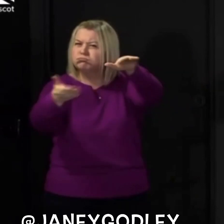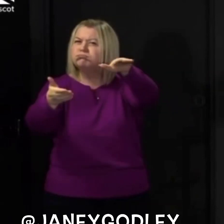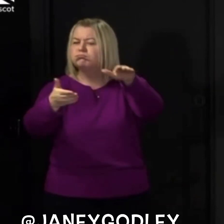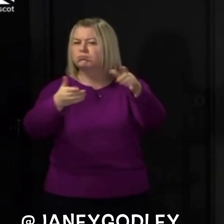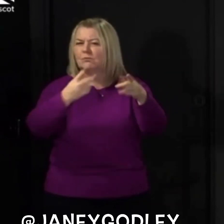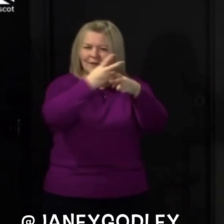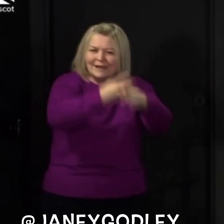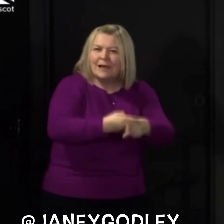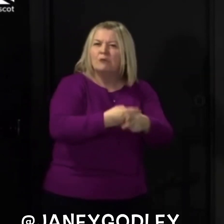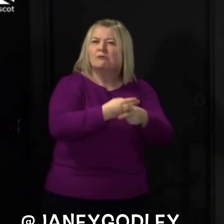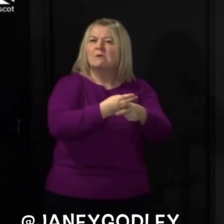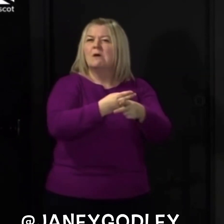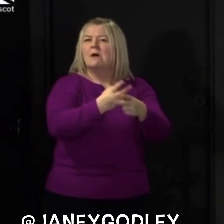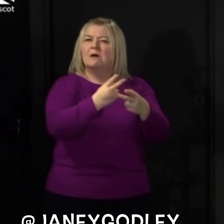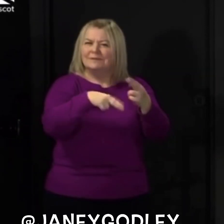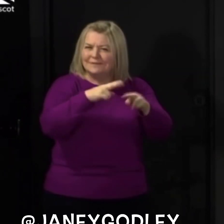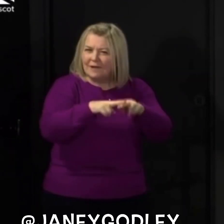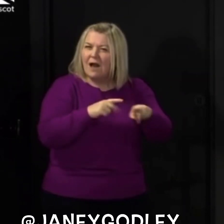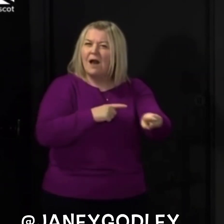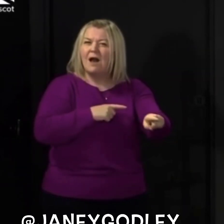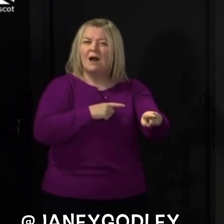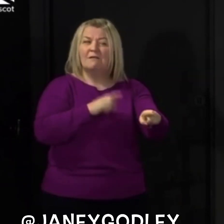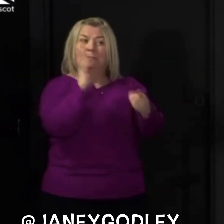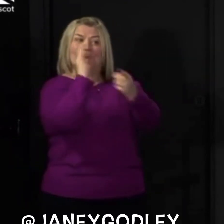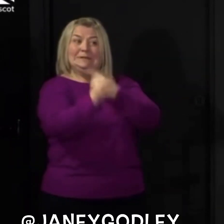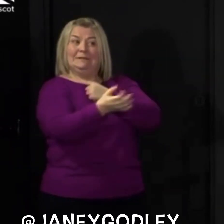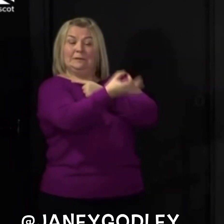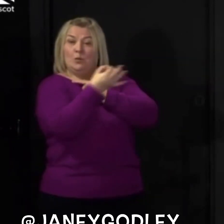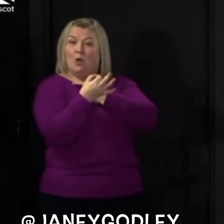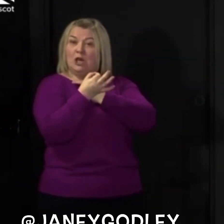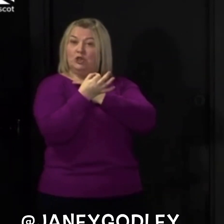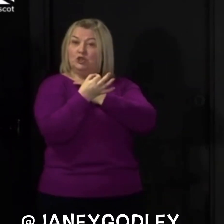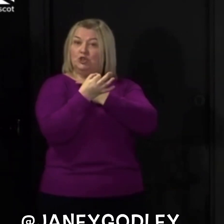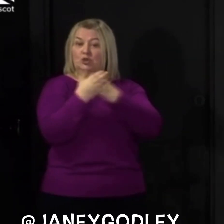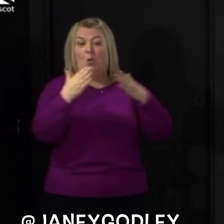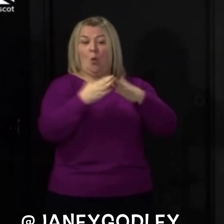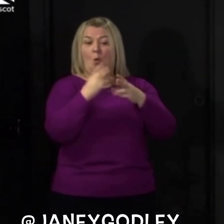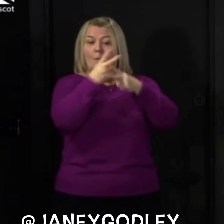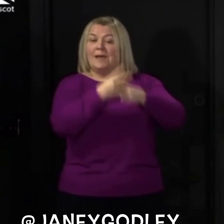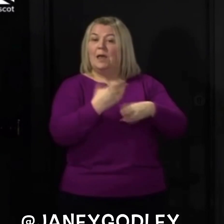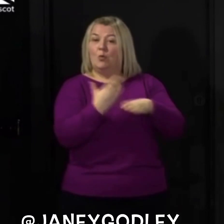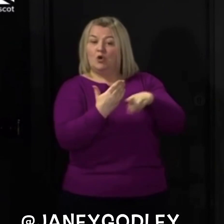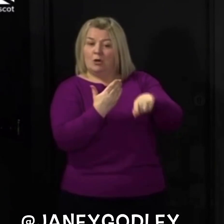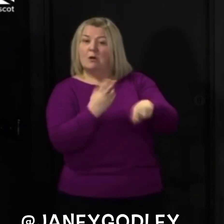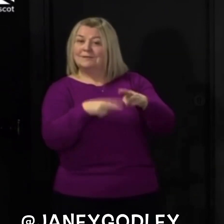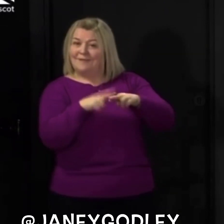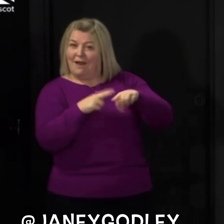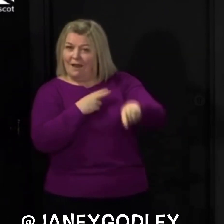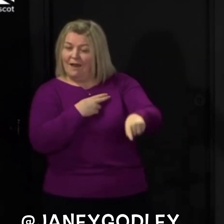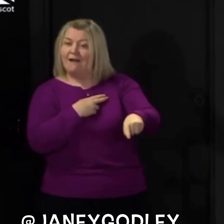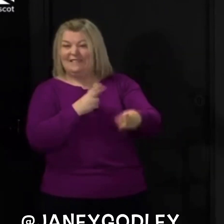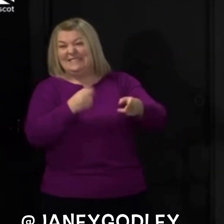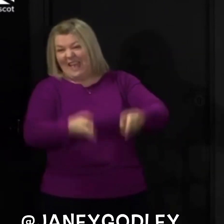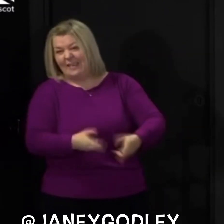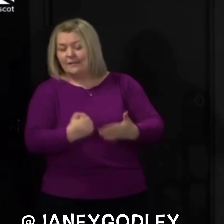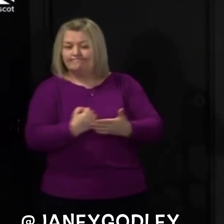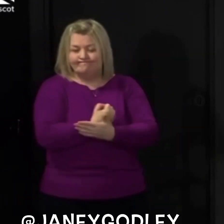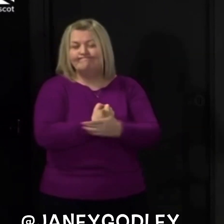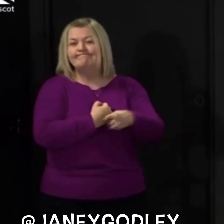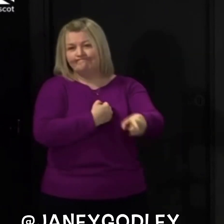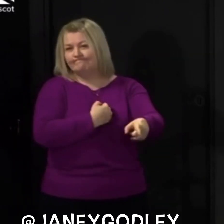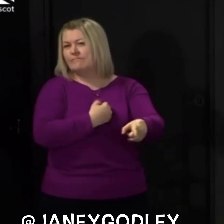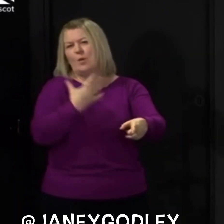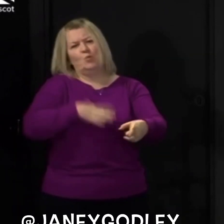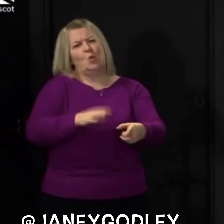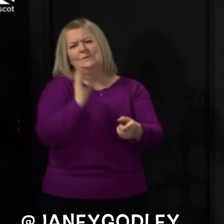trying to deal with a pandemic and we've got people bending the rules. So no, won't be happening again. Now, here's big Isa. She's going to be